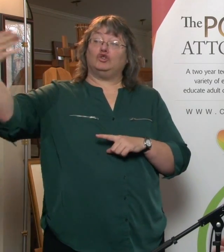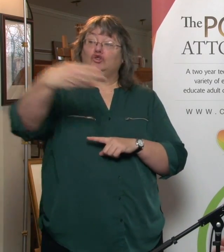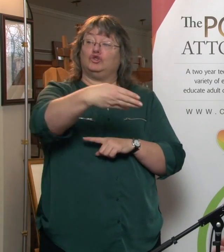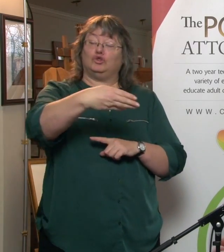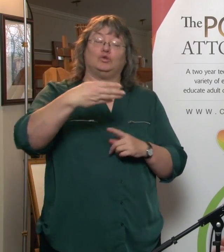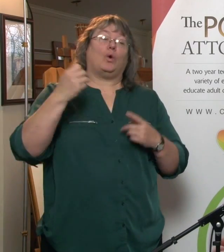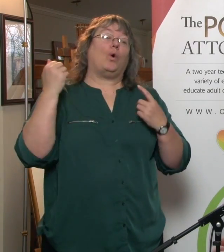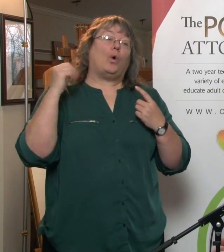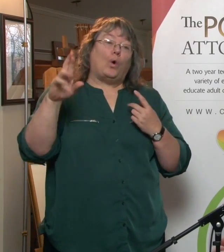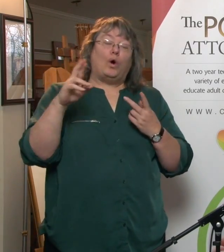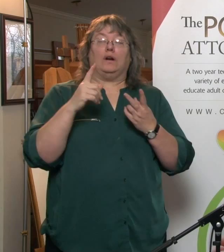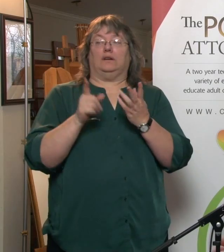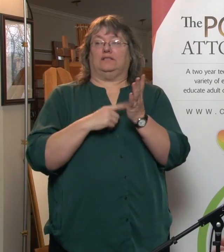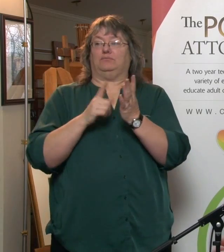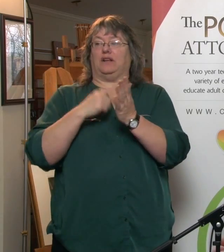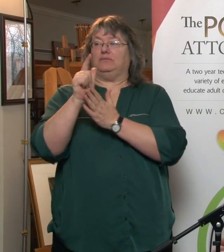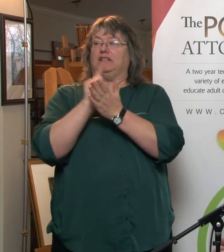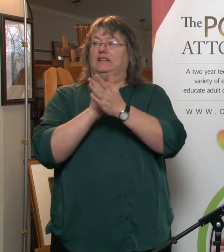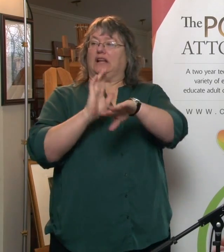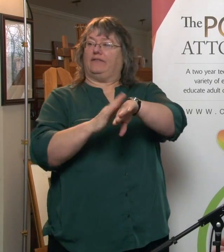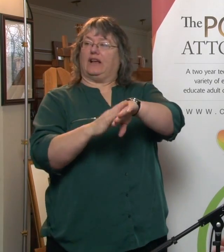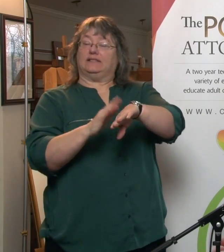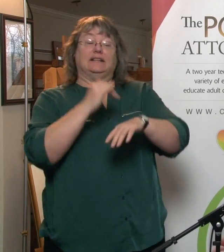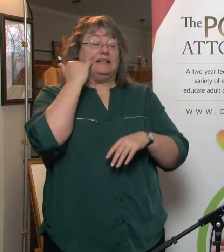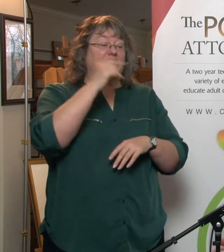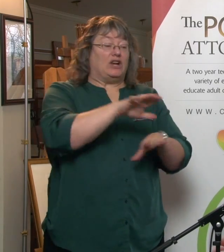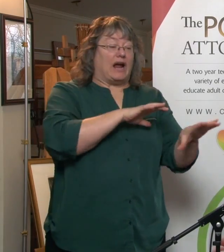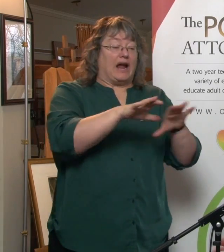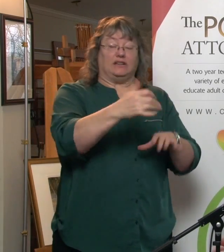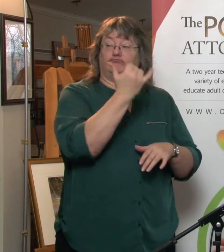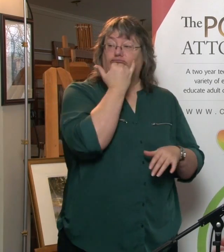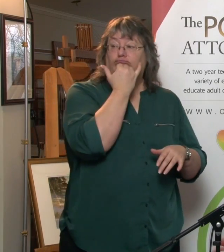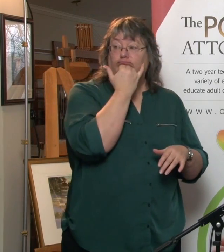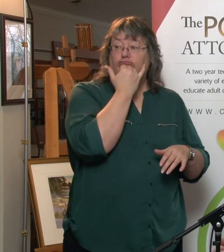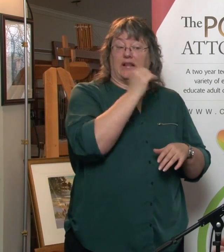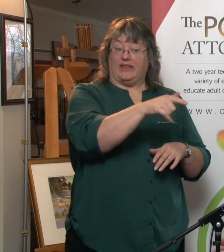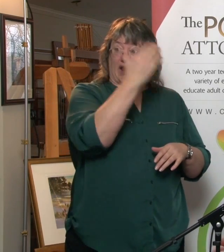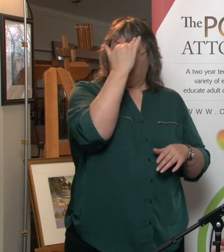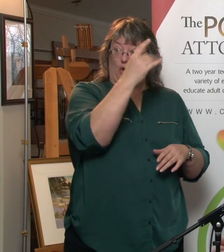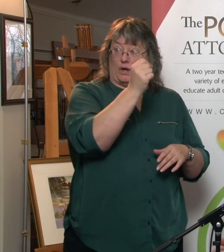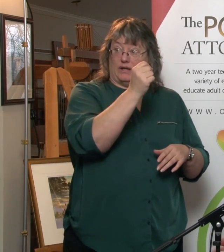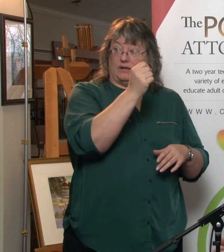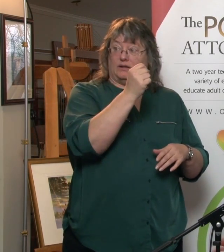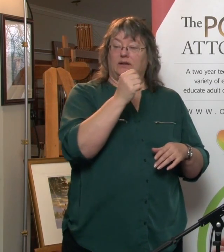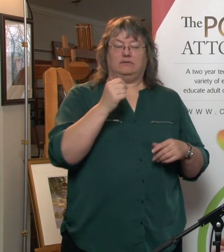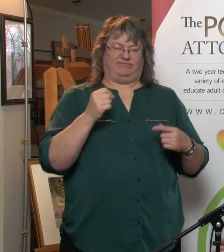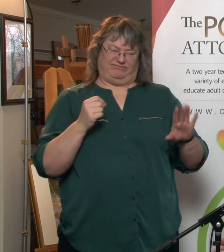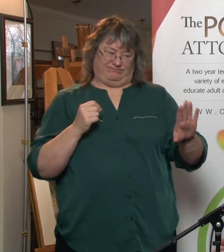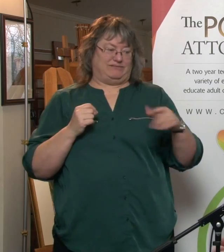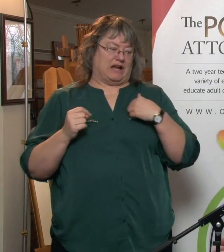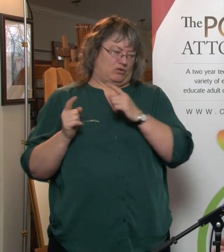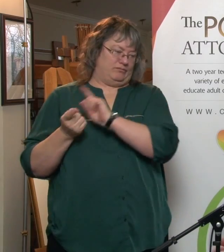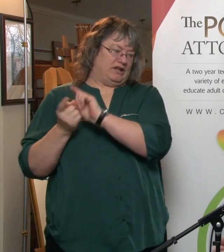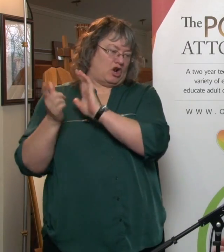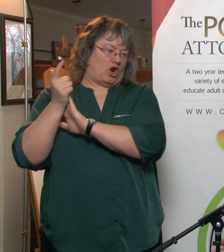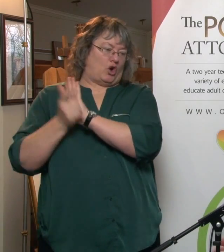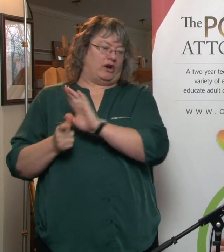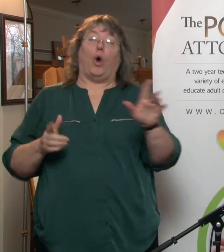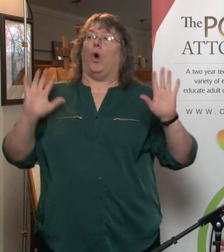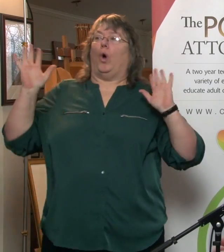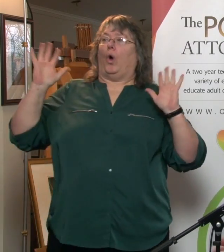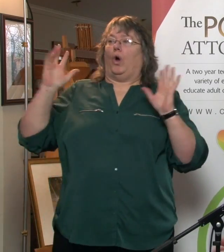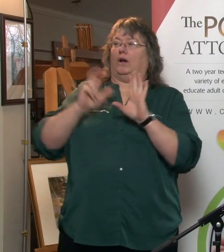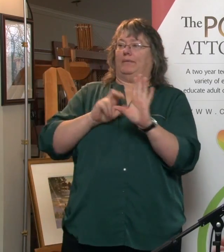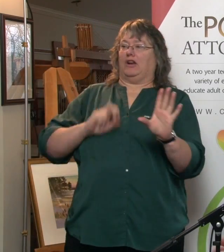sometimes just legal advice, if they're doing something inappropriate and they know it, knowing someone's consulting with a lawyer may be enough to get them to back